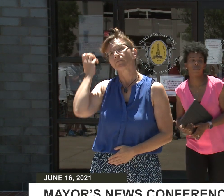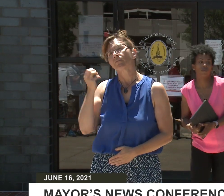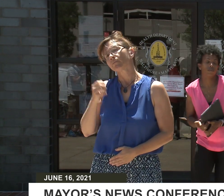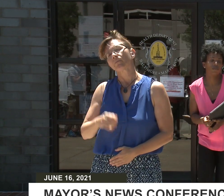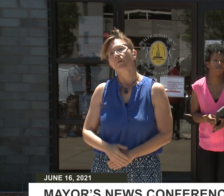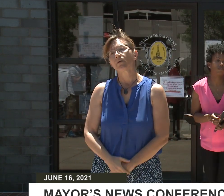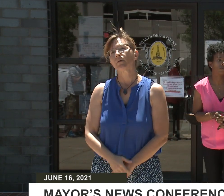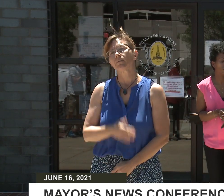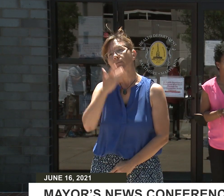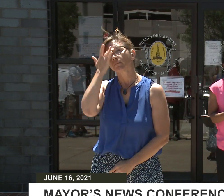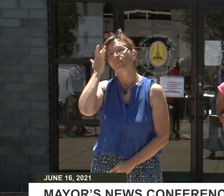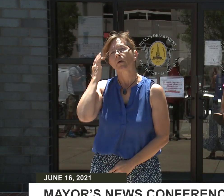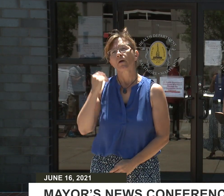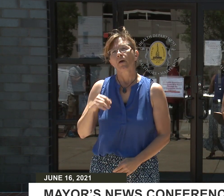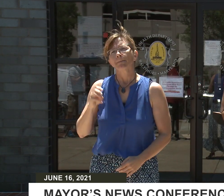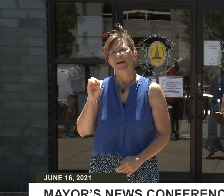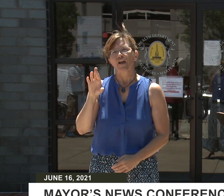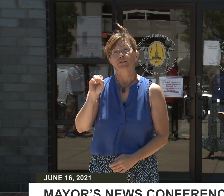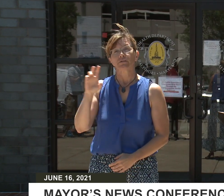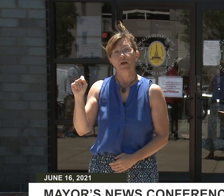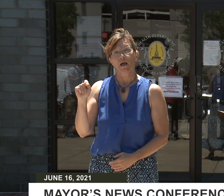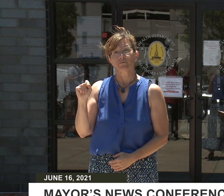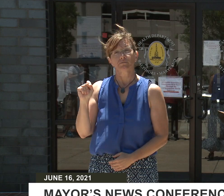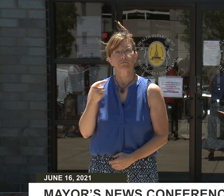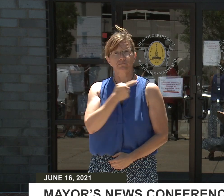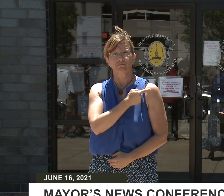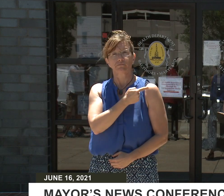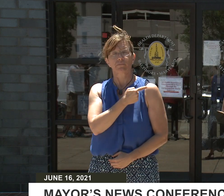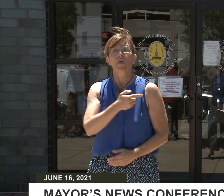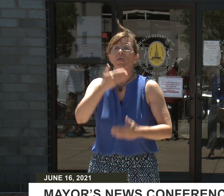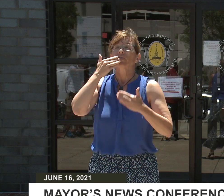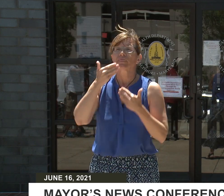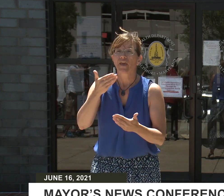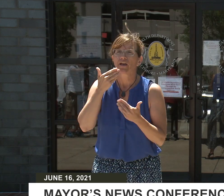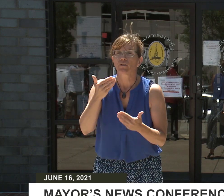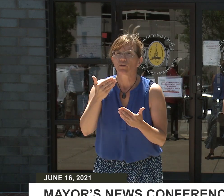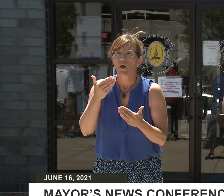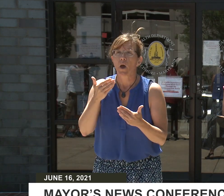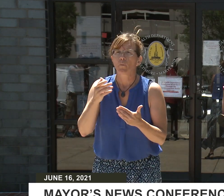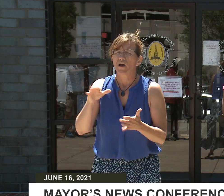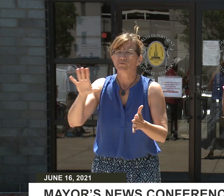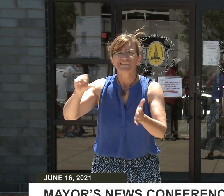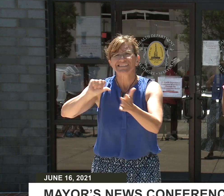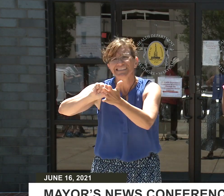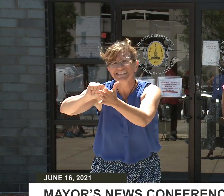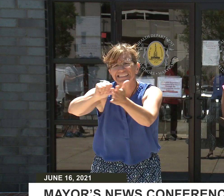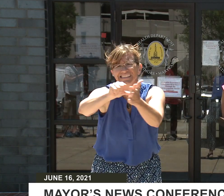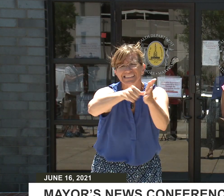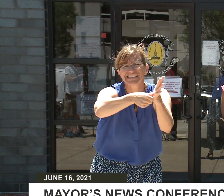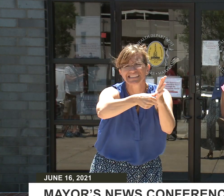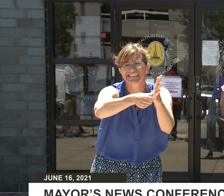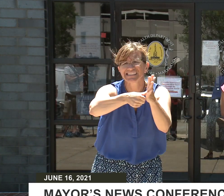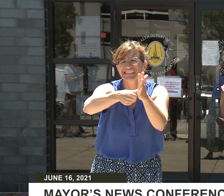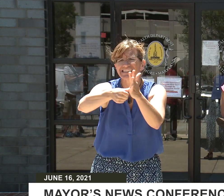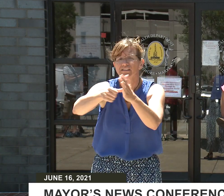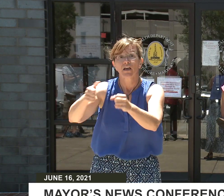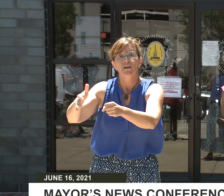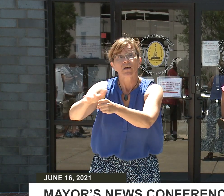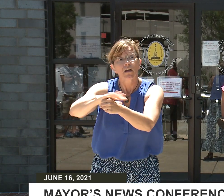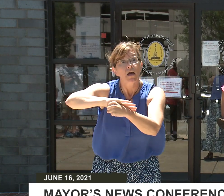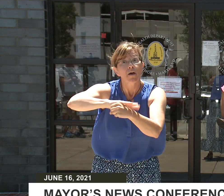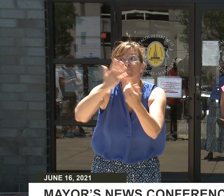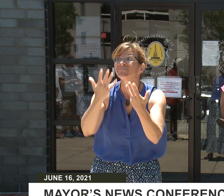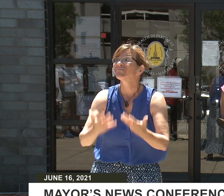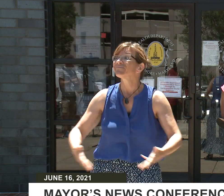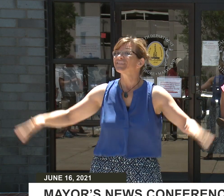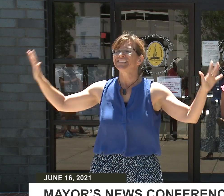Thank you, Dr. D. And I just want to reiterate again that the pandemic is not over. We need folks to still continue to get vaccinated. We